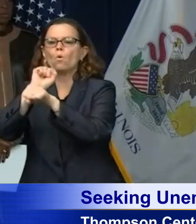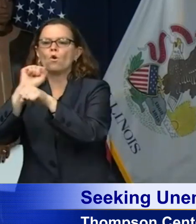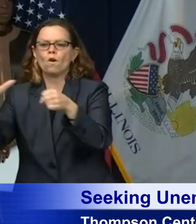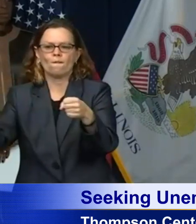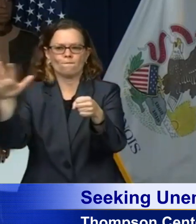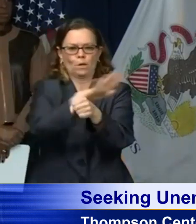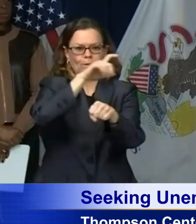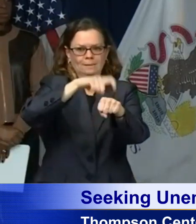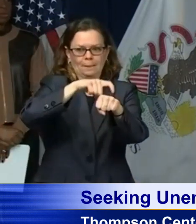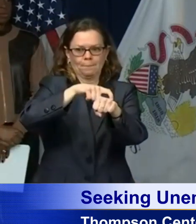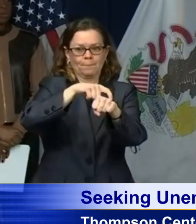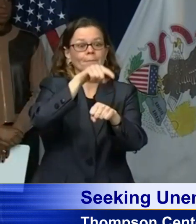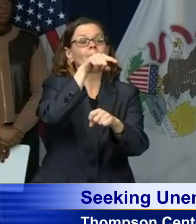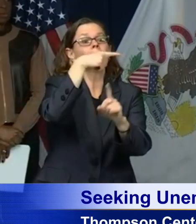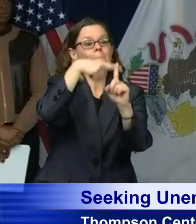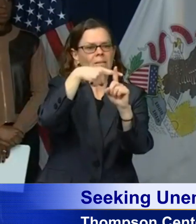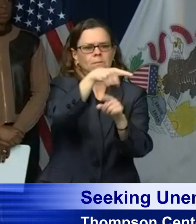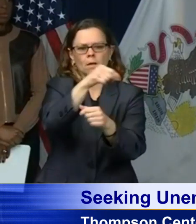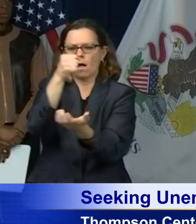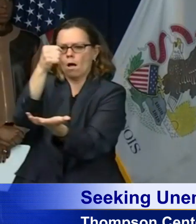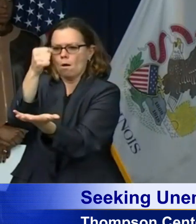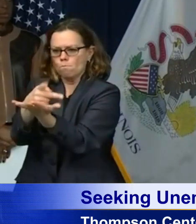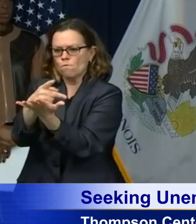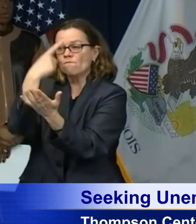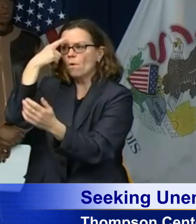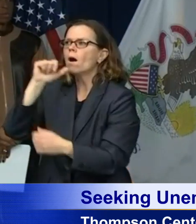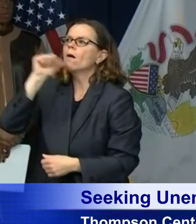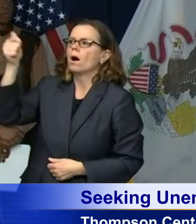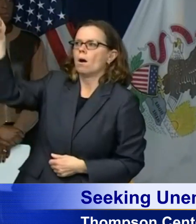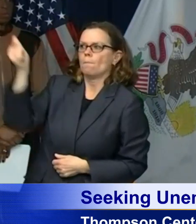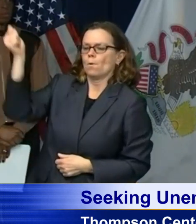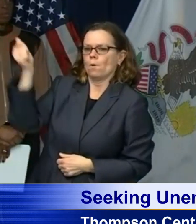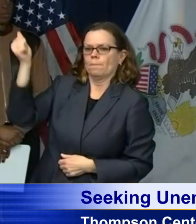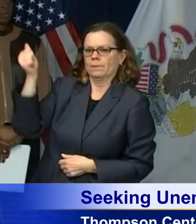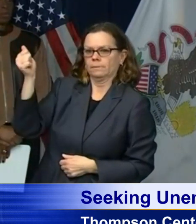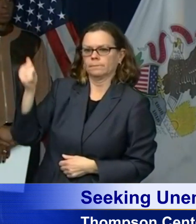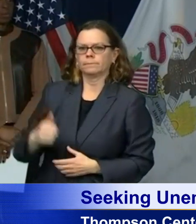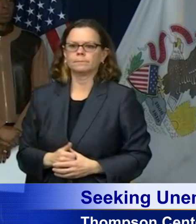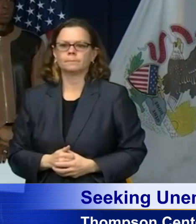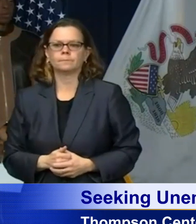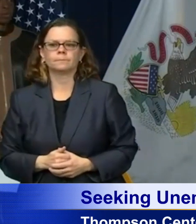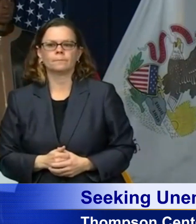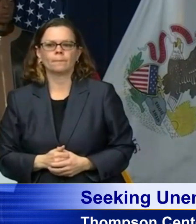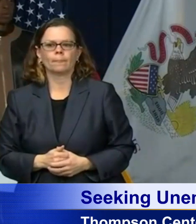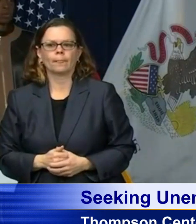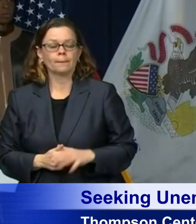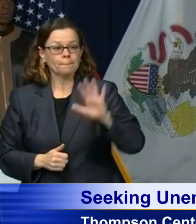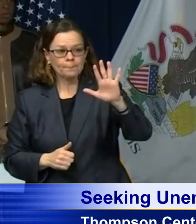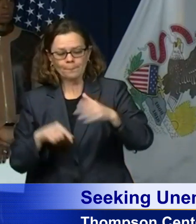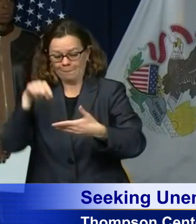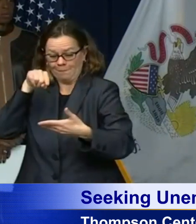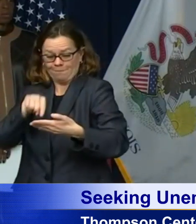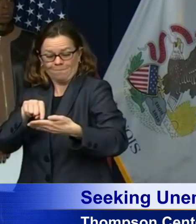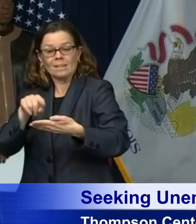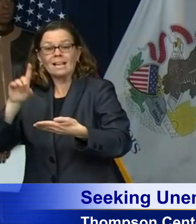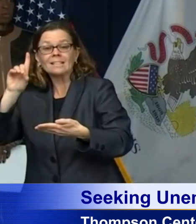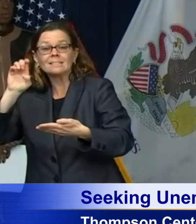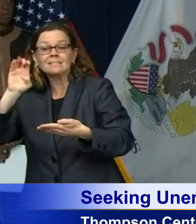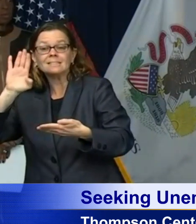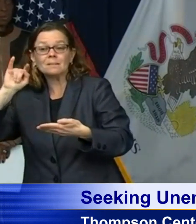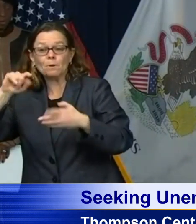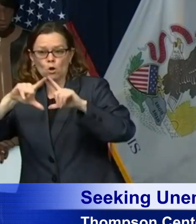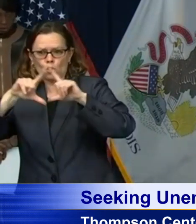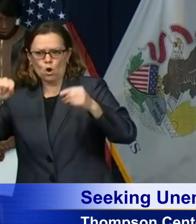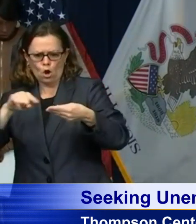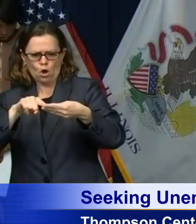hasn't been charged yet, um, so to speak, uh, that is usually because there is still some determination being made